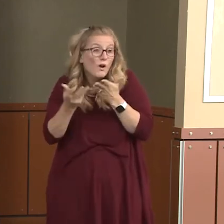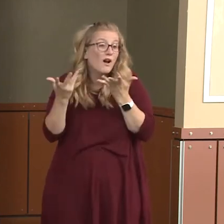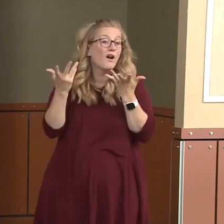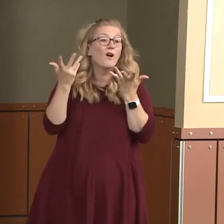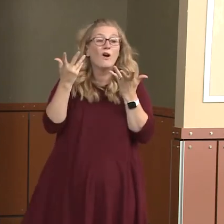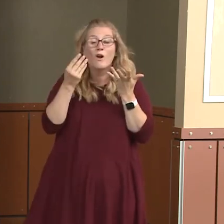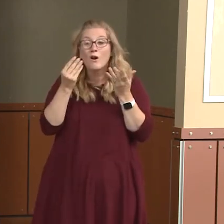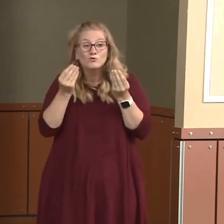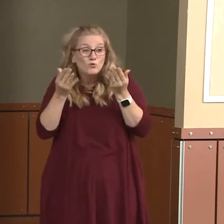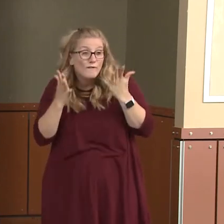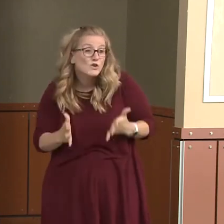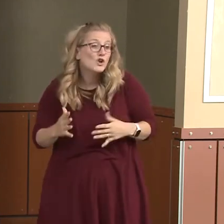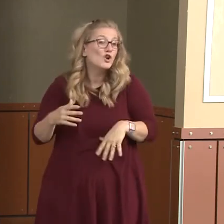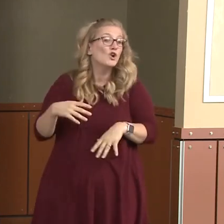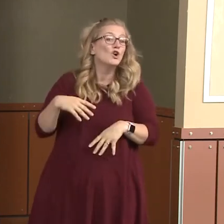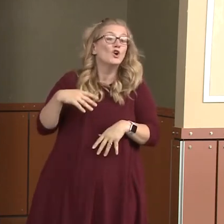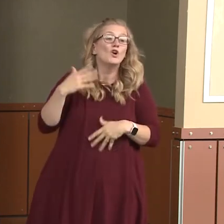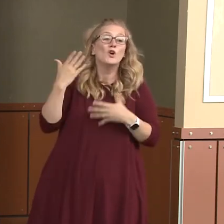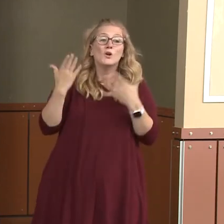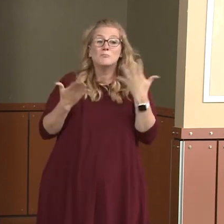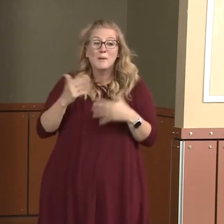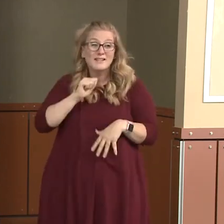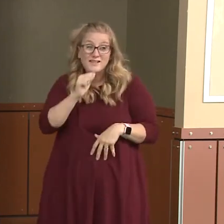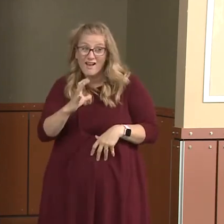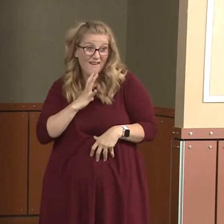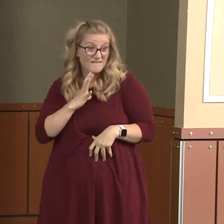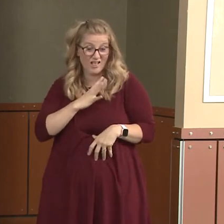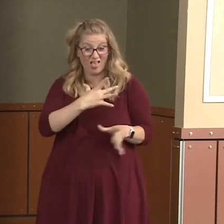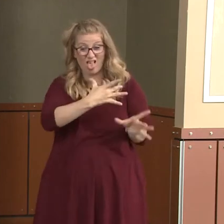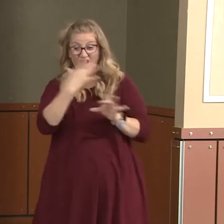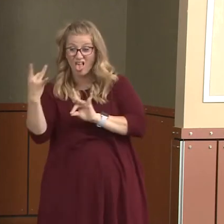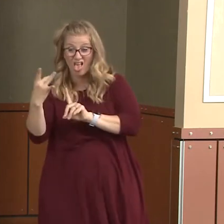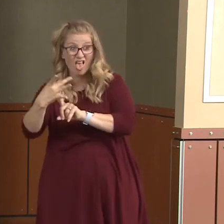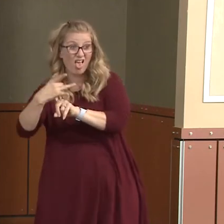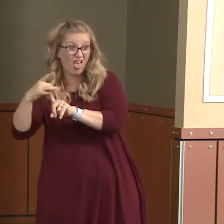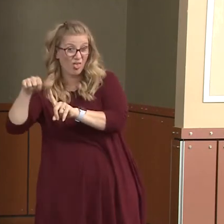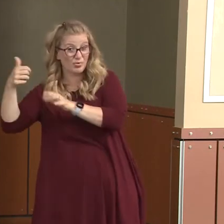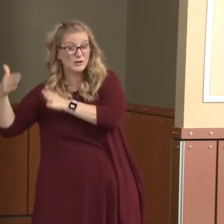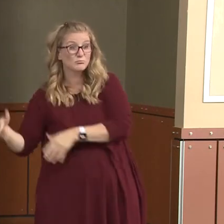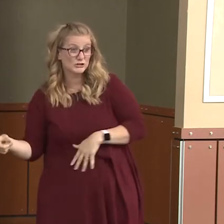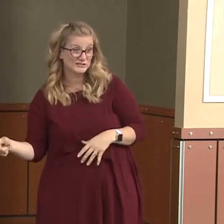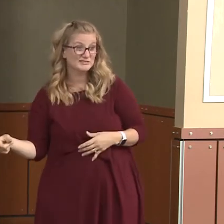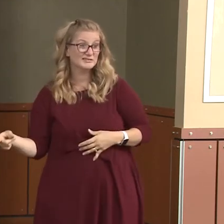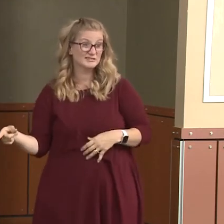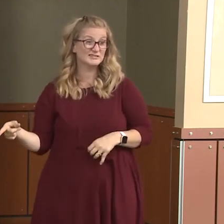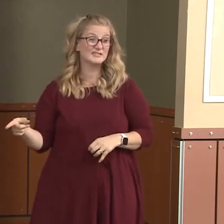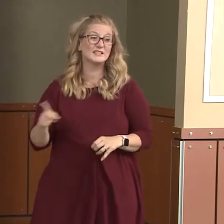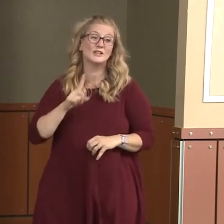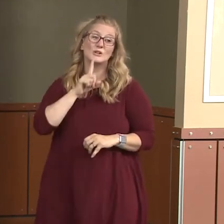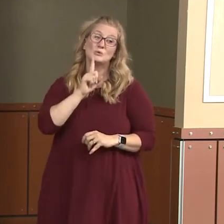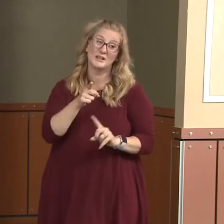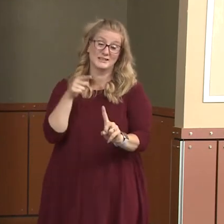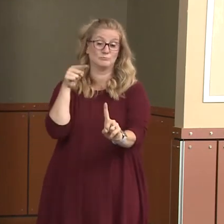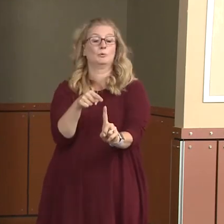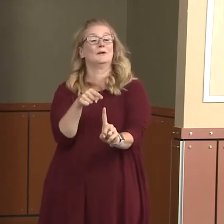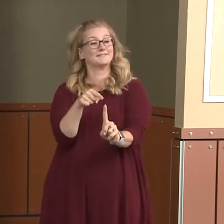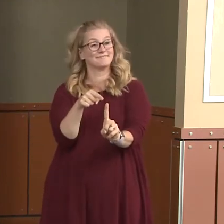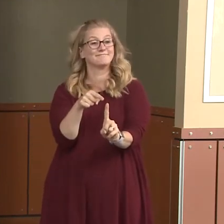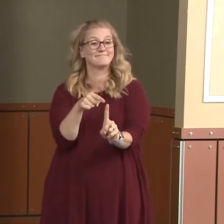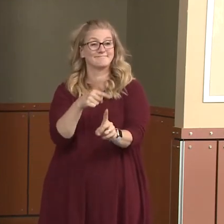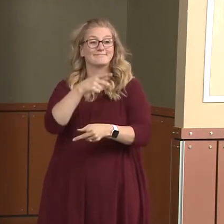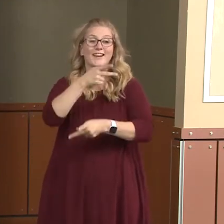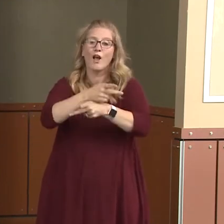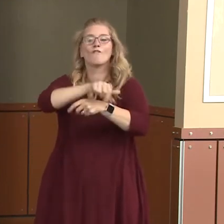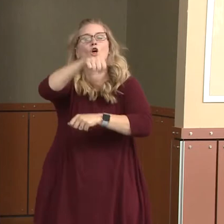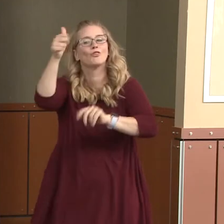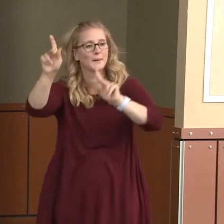they won't be fine if they catch it from me. So really, this is about looking out for other people in the community. And